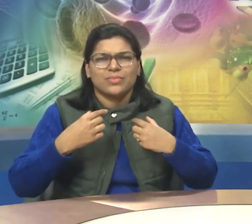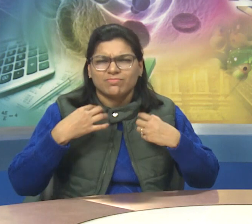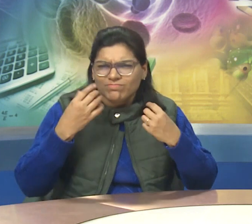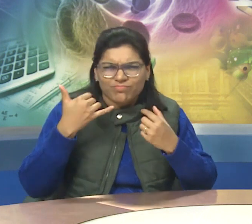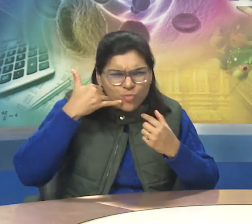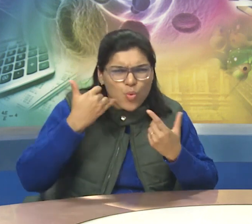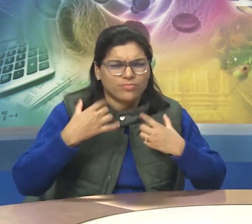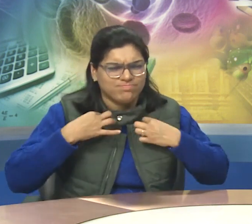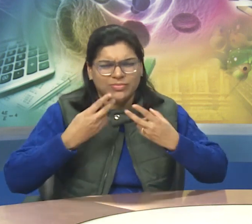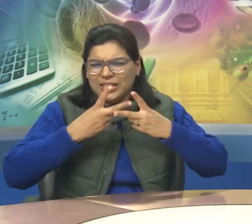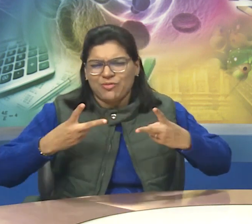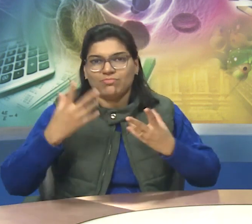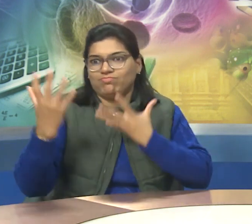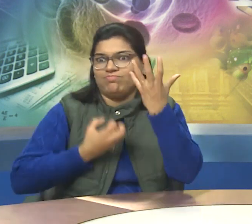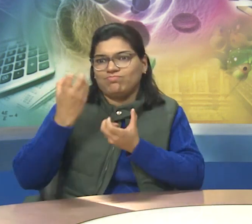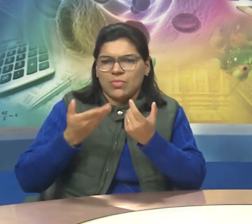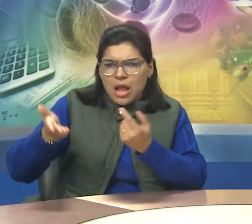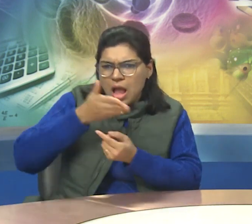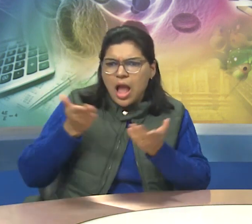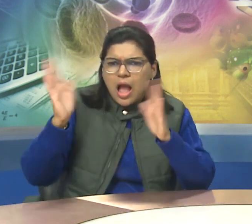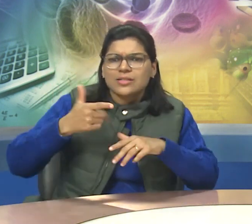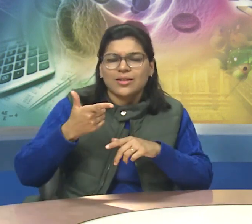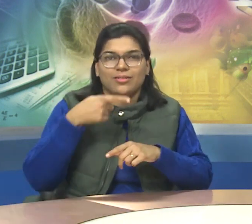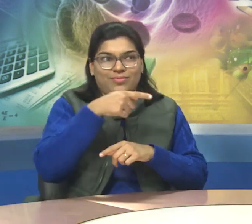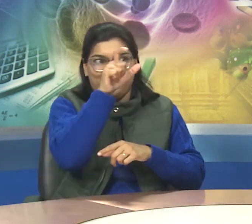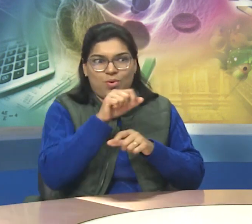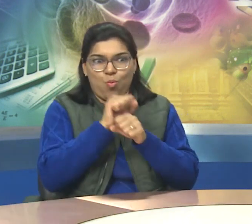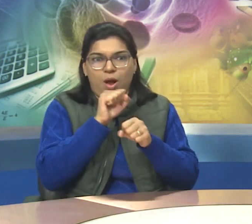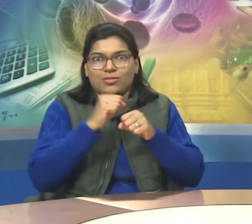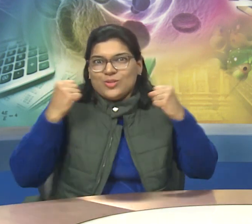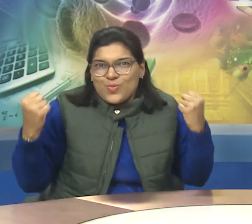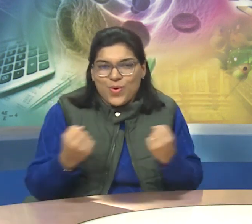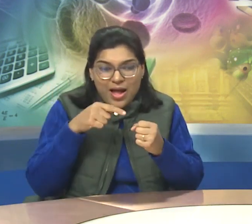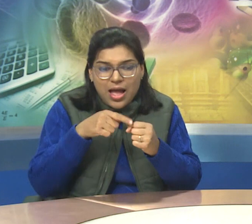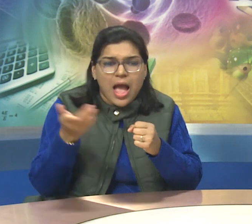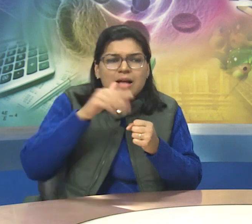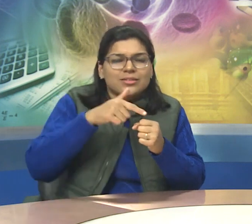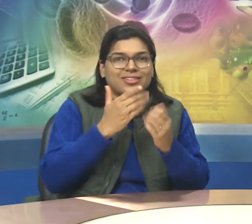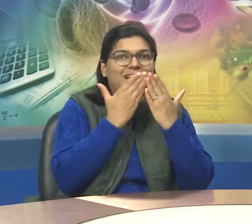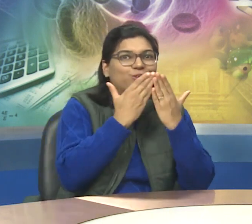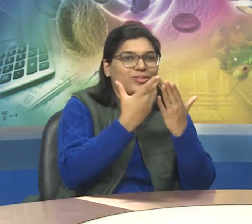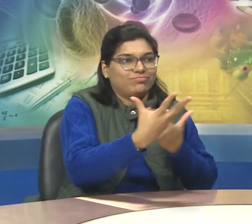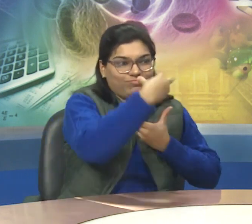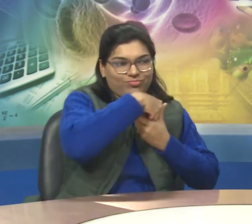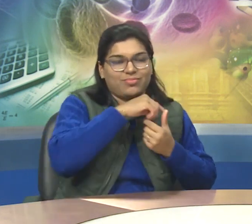merry means of earnings. Earnings